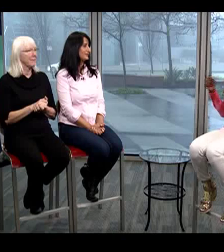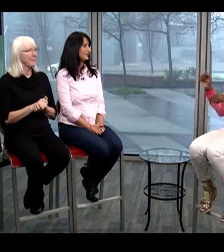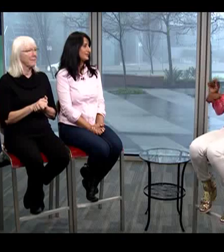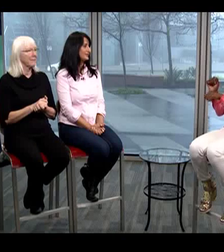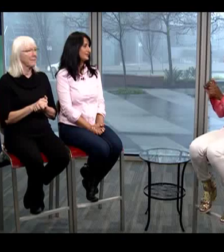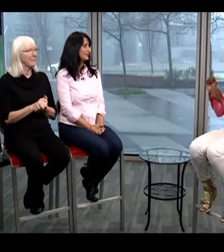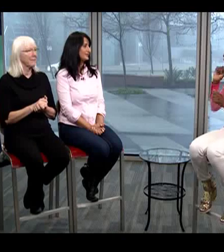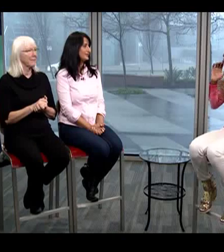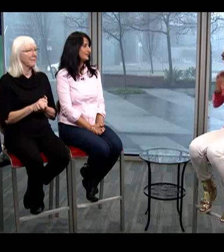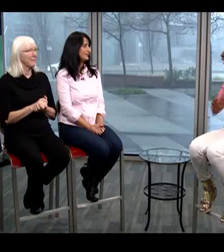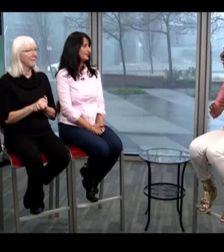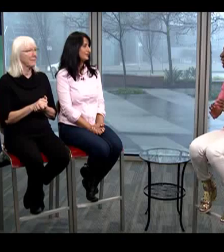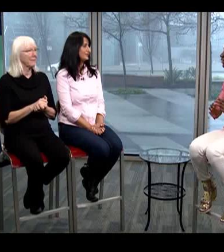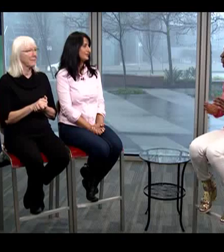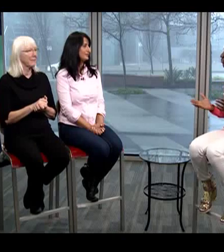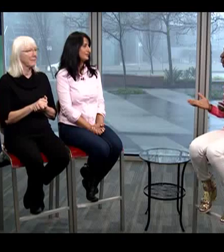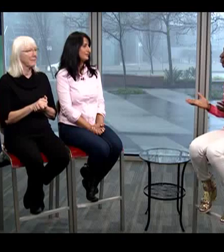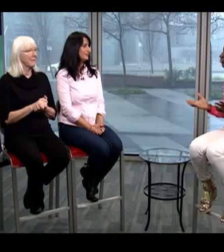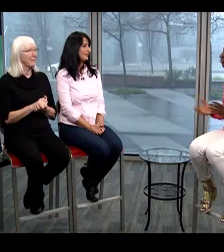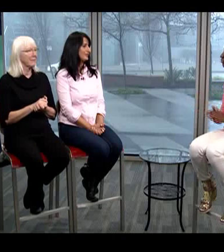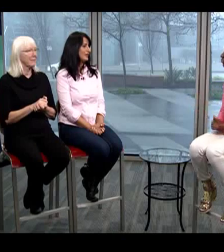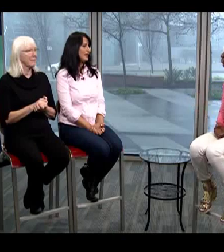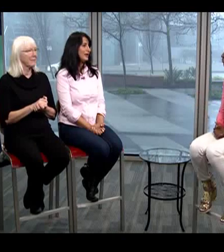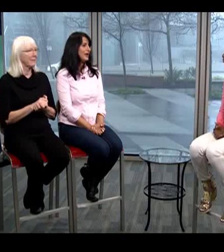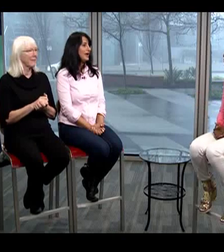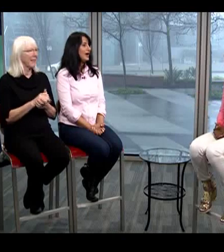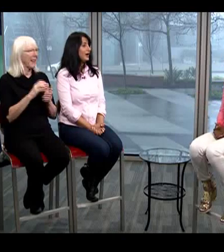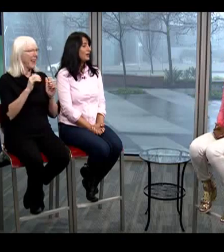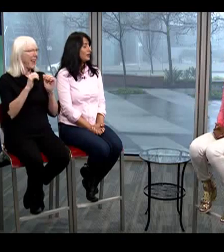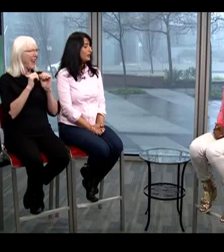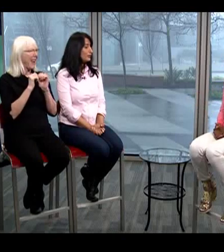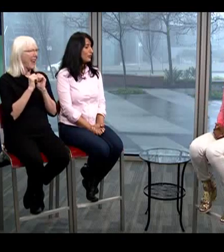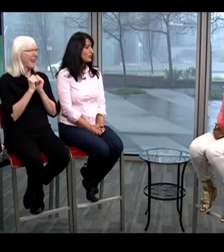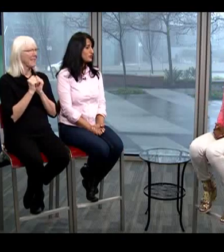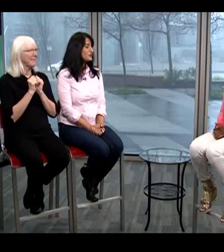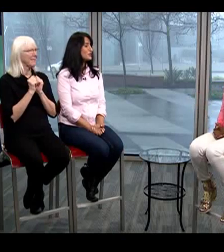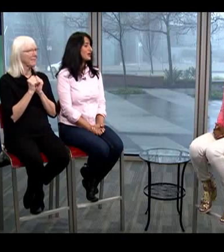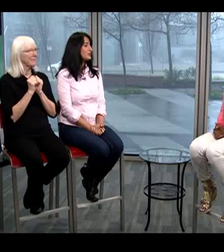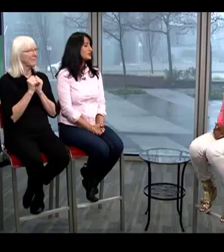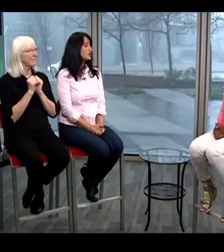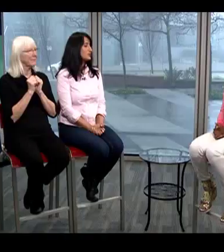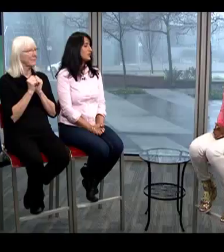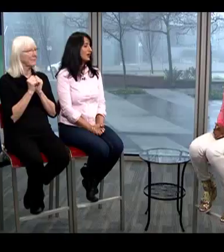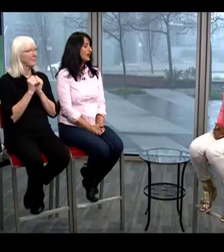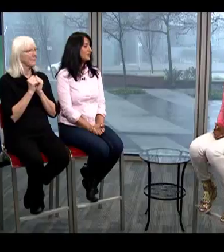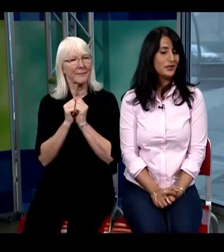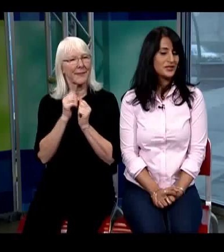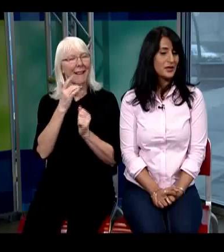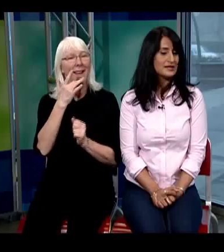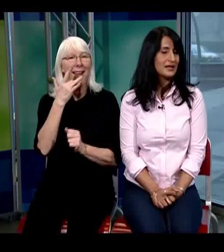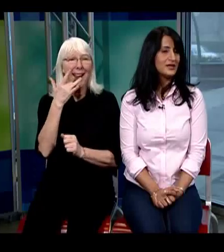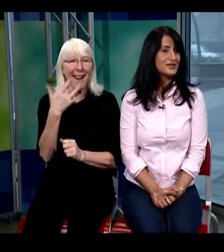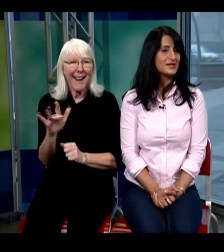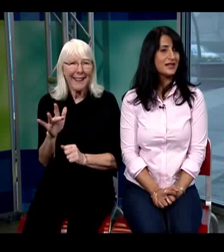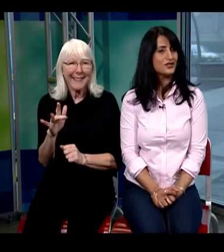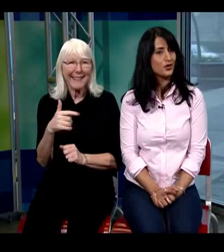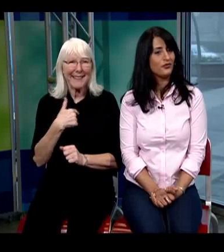Okay and how did you come to work with Deaf clients? I'm very fortunate to be able to express that this is it sort of